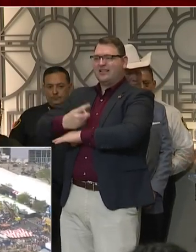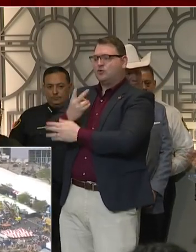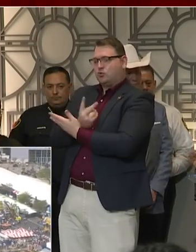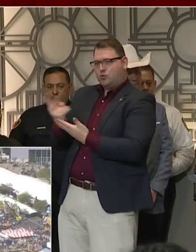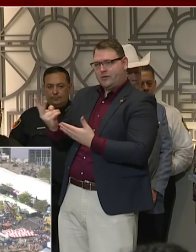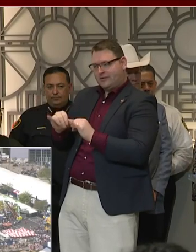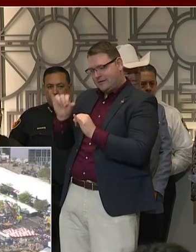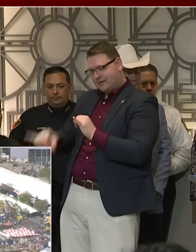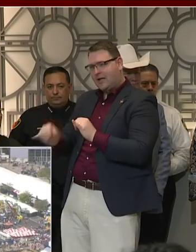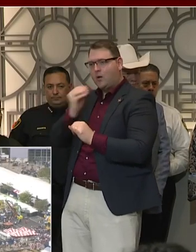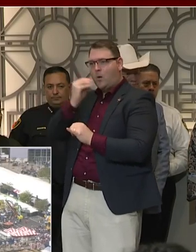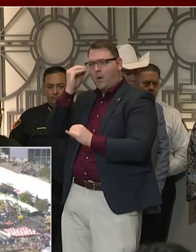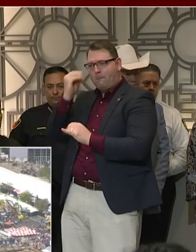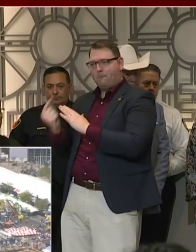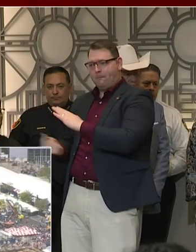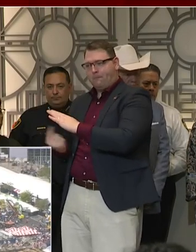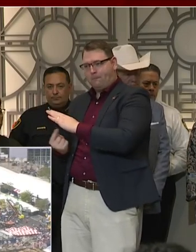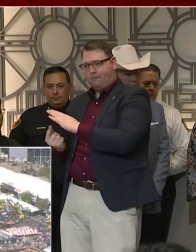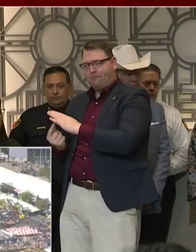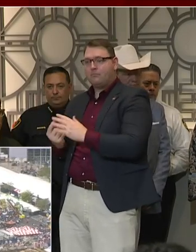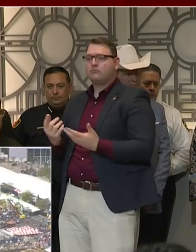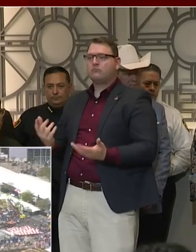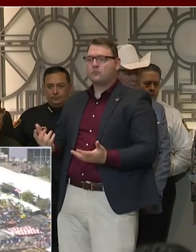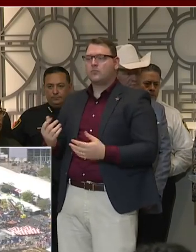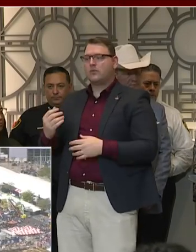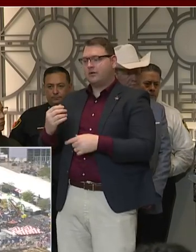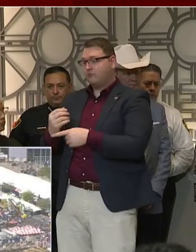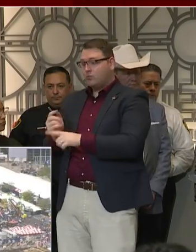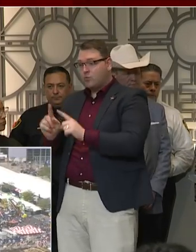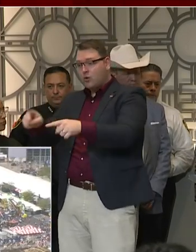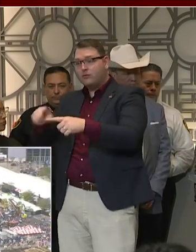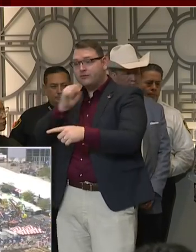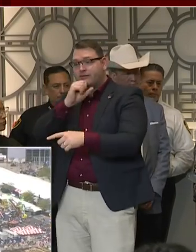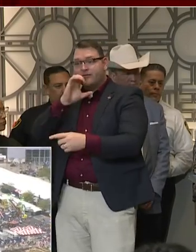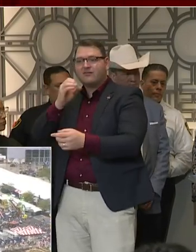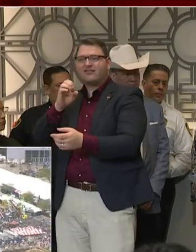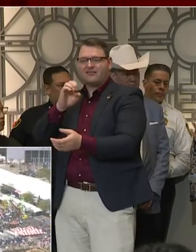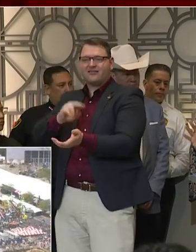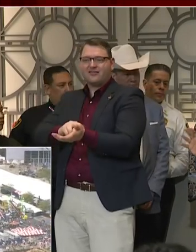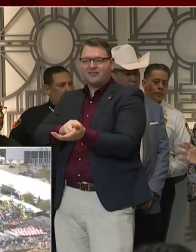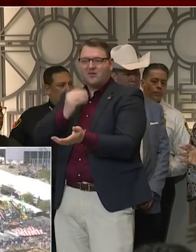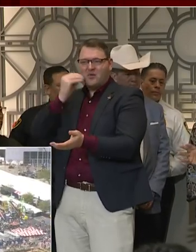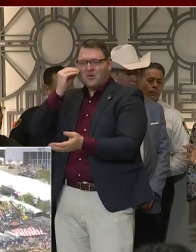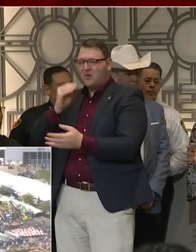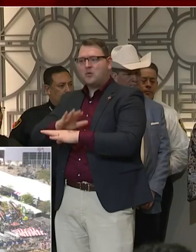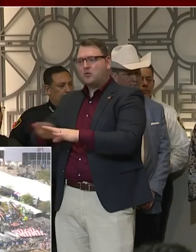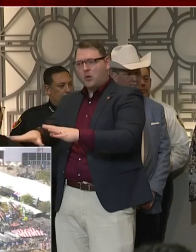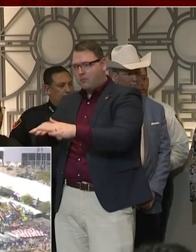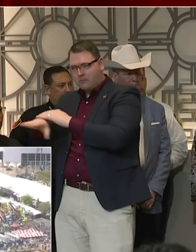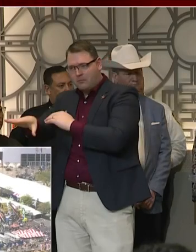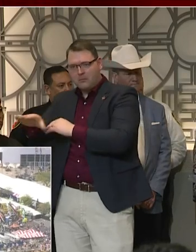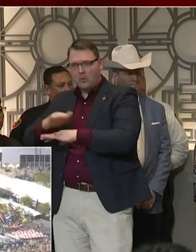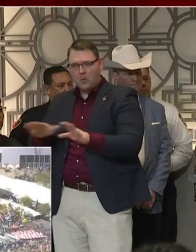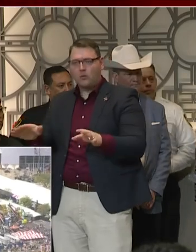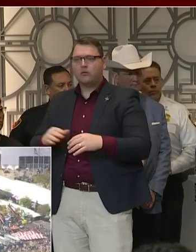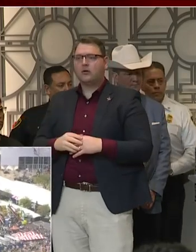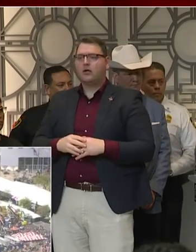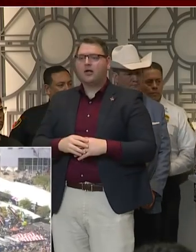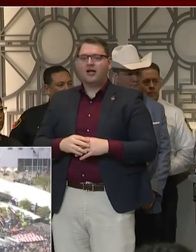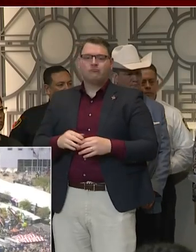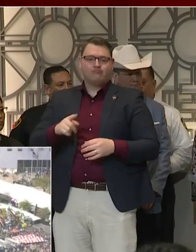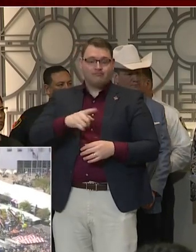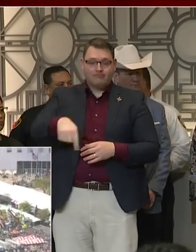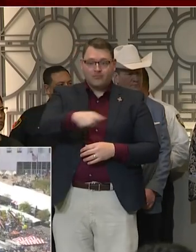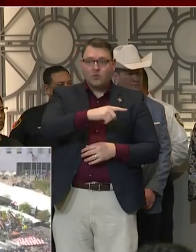We're saying that for those who are elderly with underlying medical conditions, we're saying stay away from large crowds. And so those messages